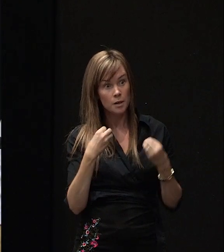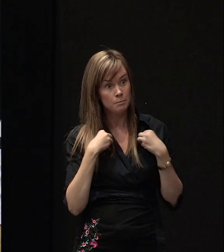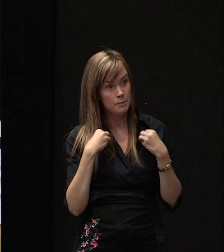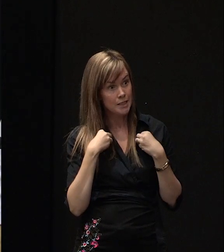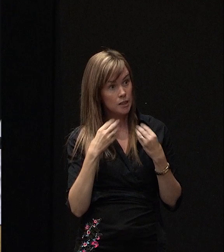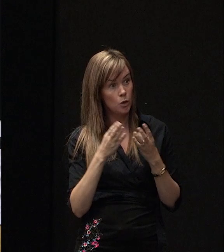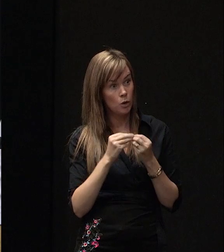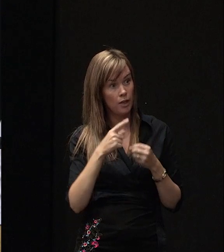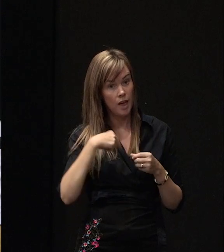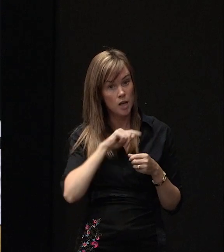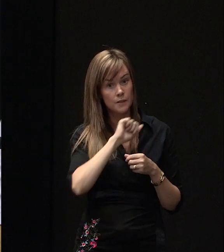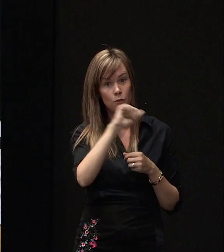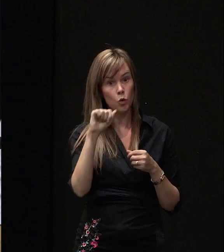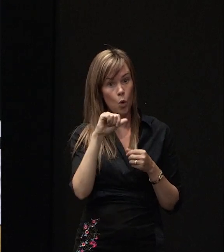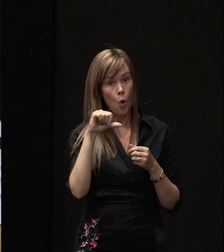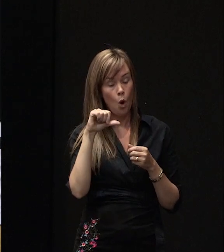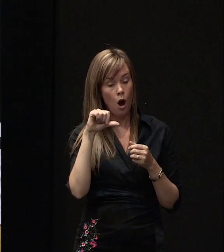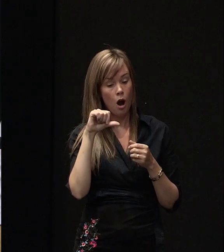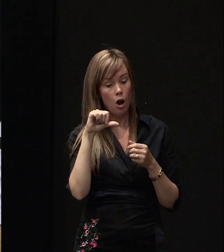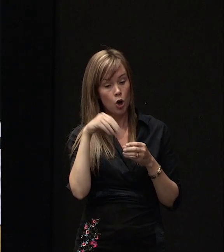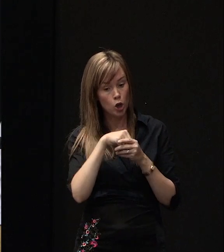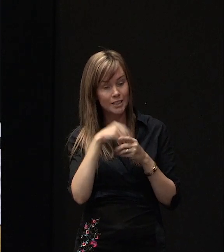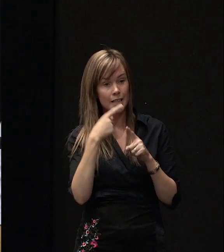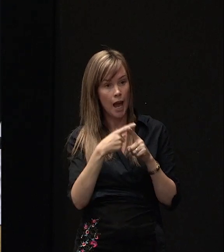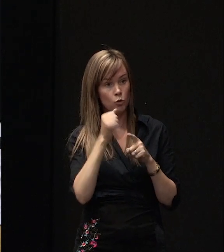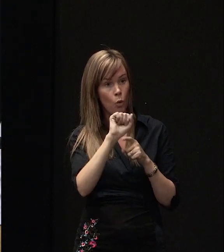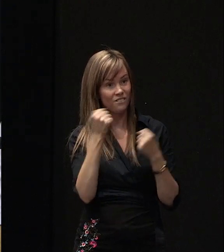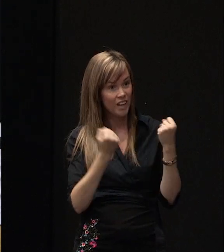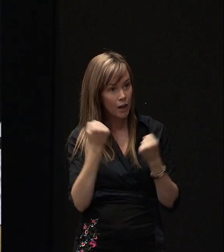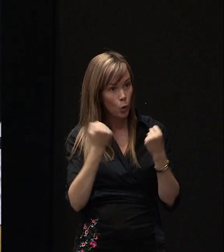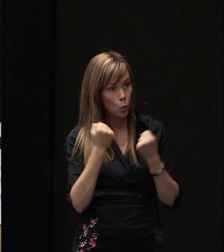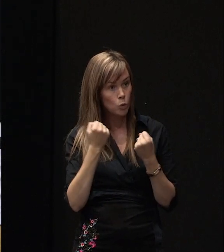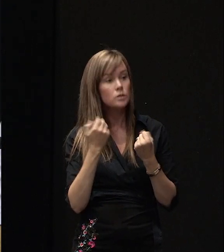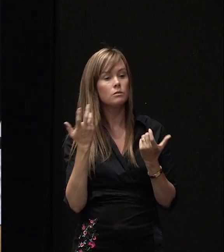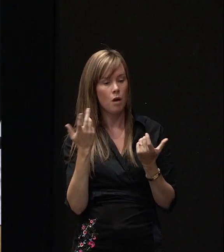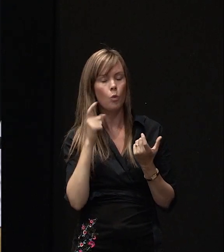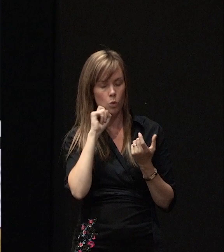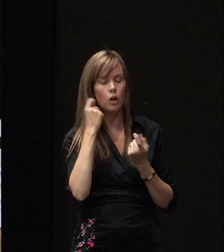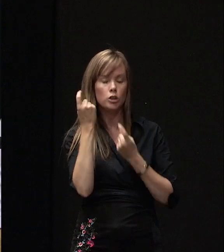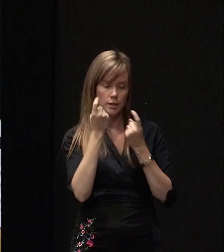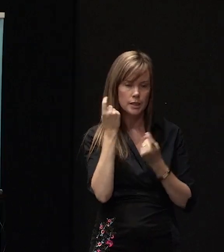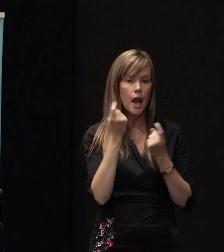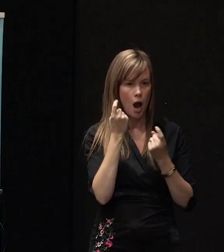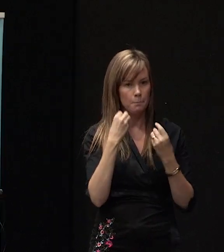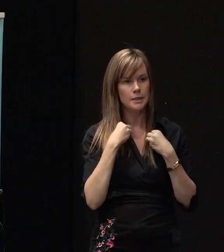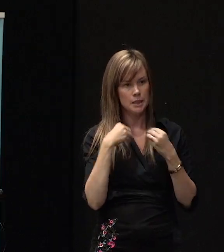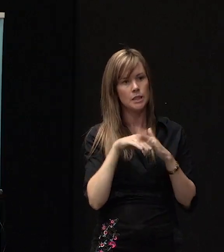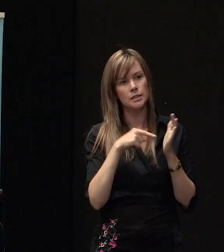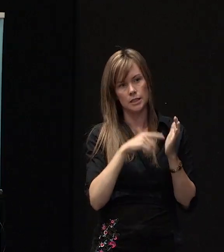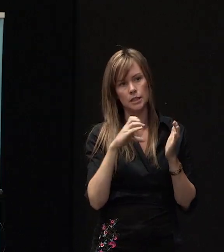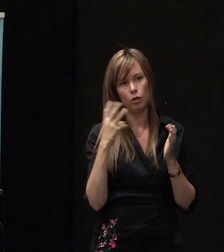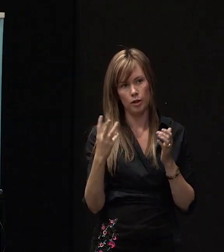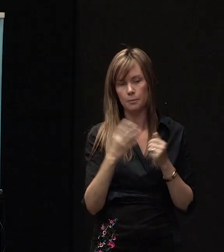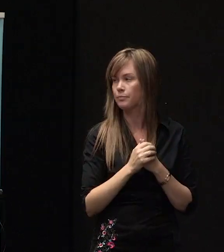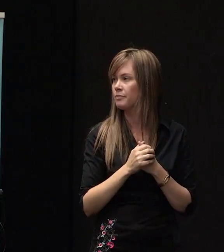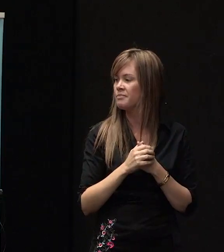for your your contents in your vehicles, but certainly we will consider business in the TC3 areas. So in some